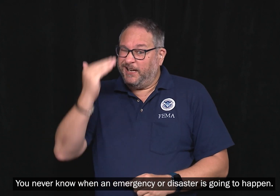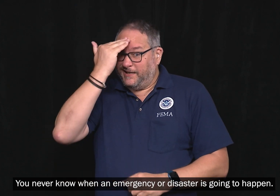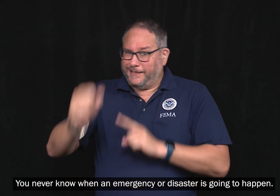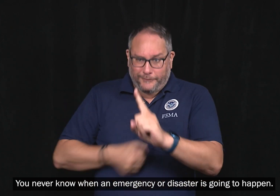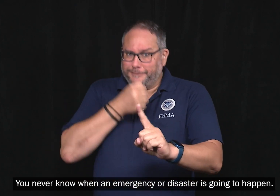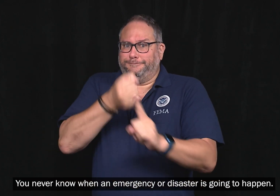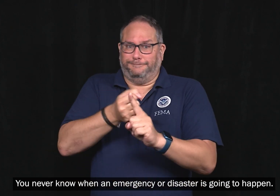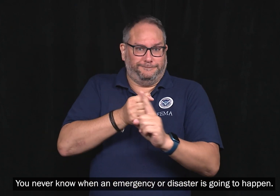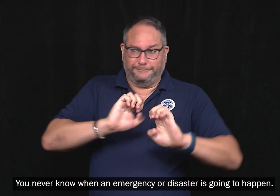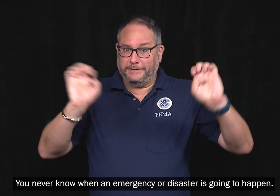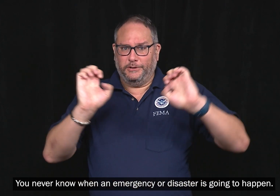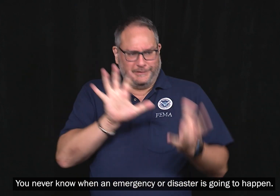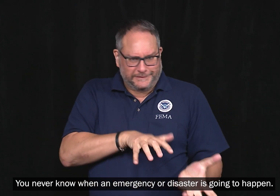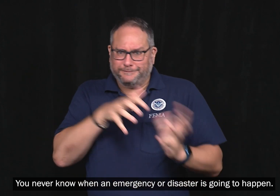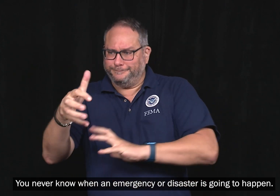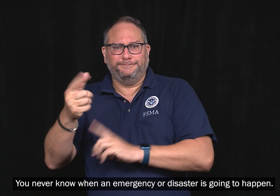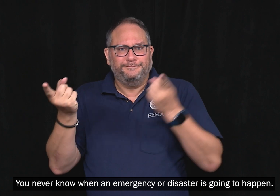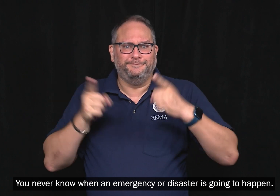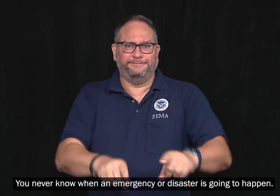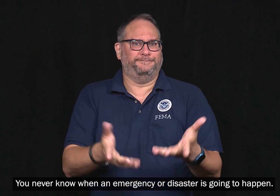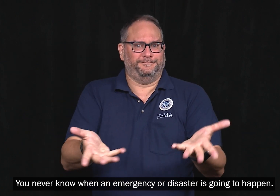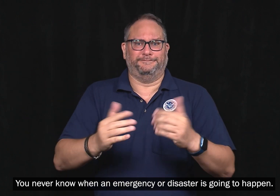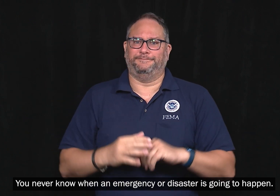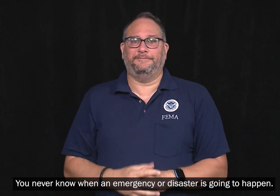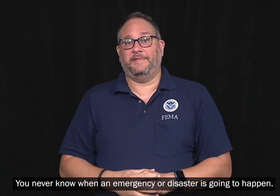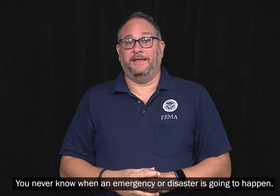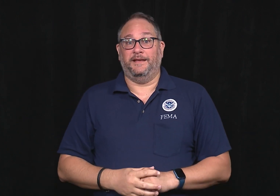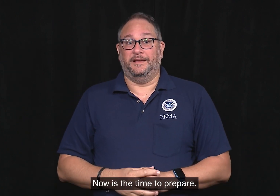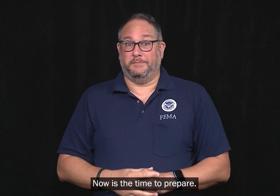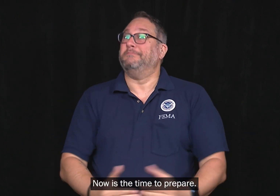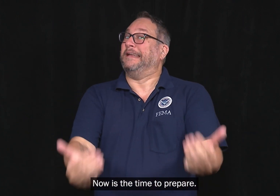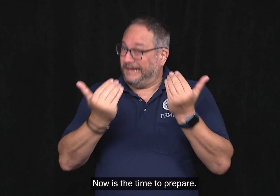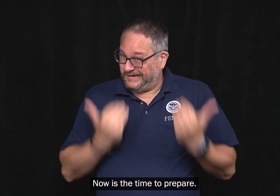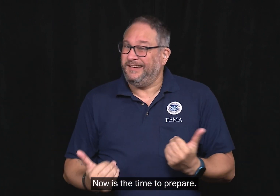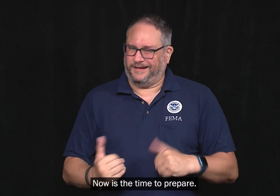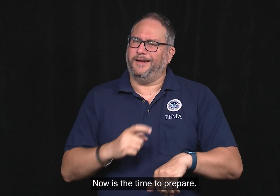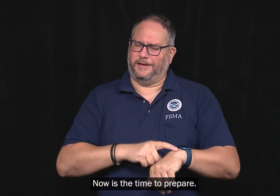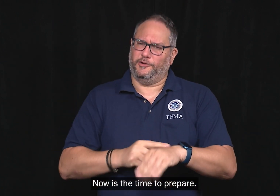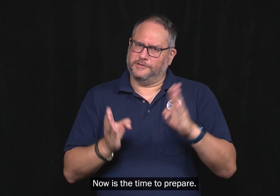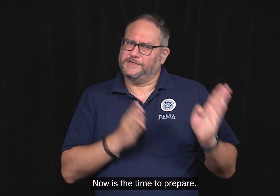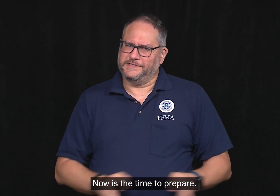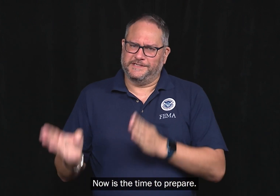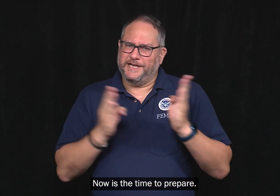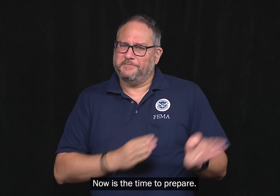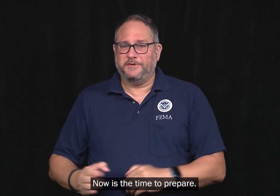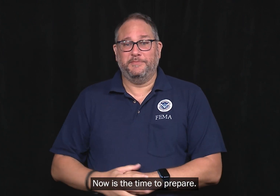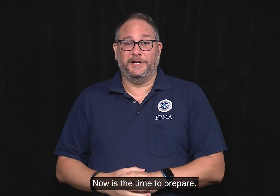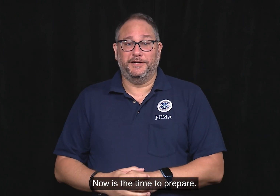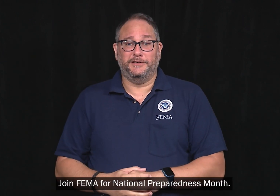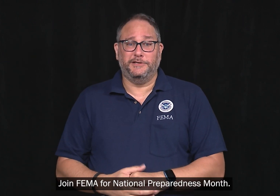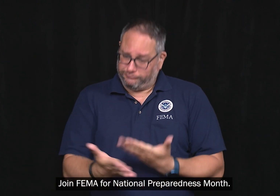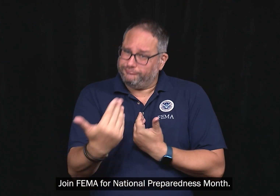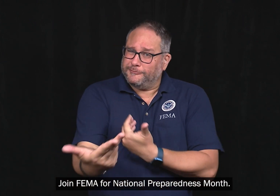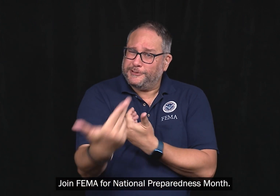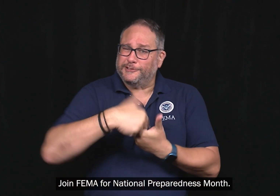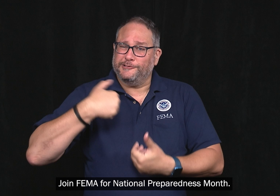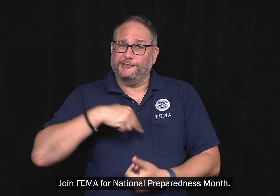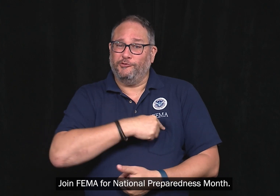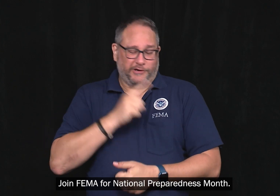when an emergency or disaster is going to happen. Now is the time to prepare. Join FEMA for